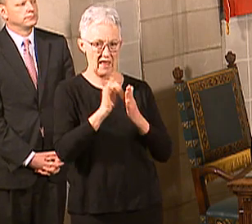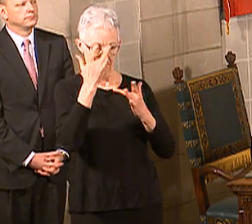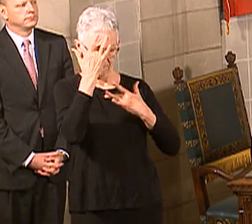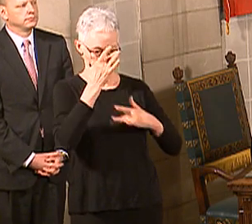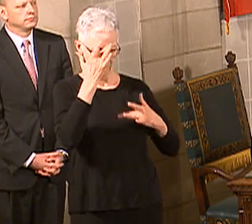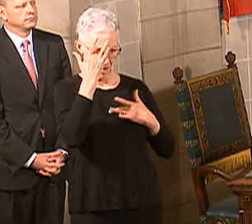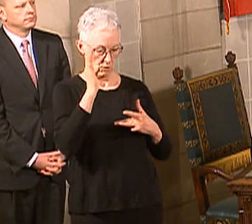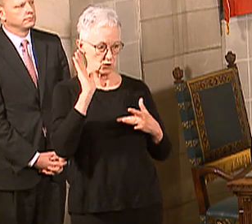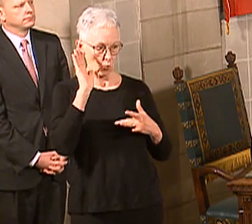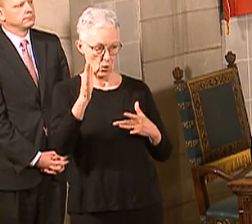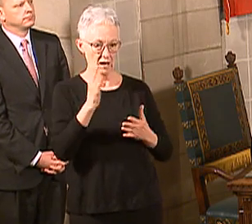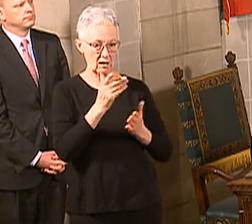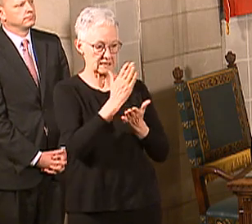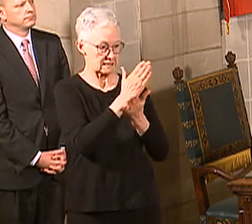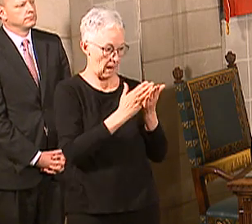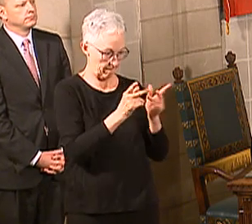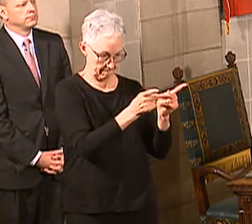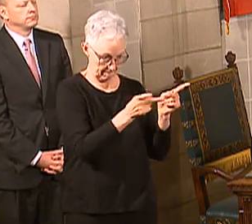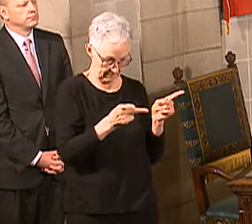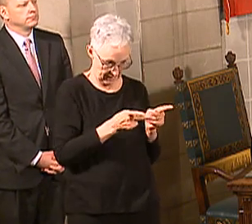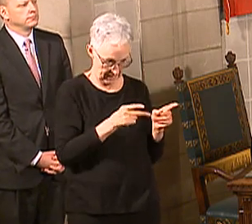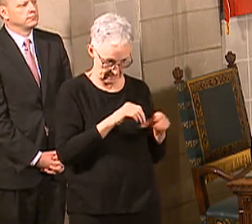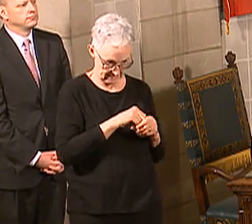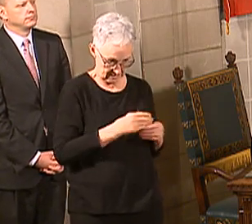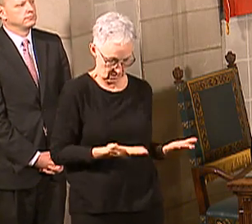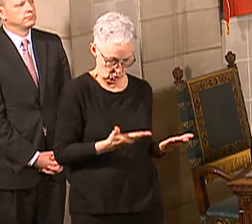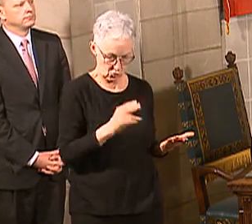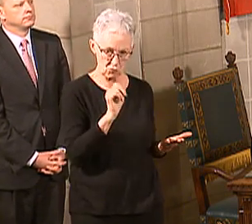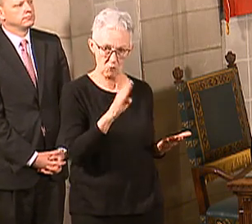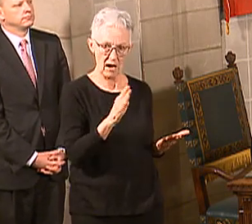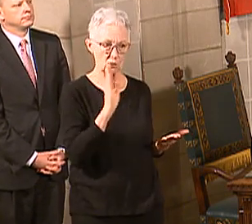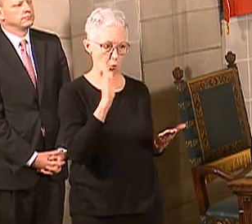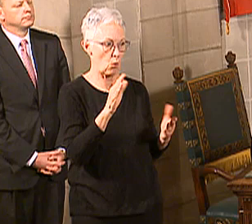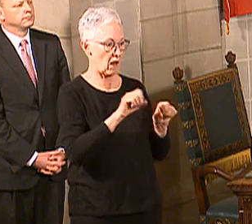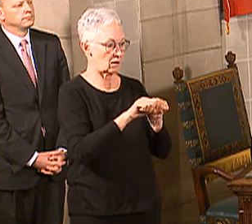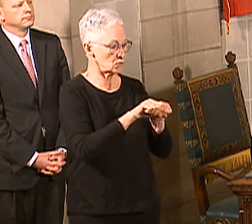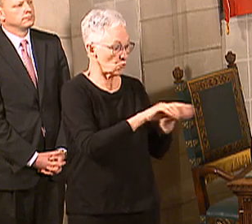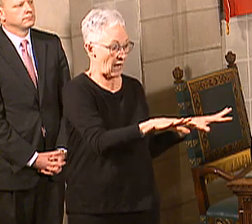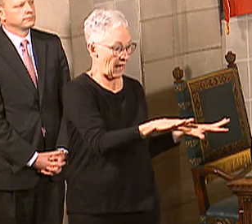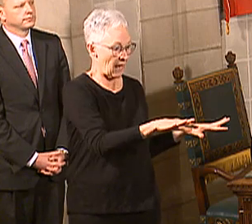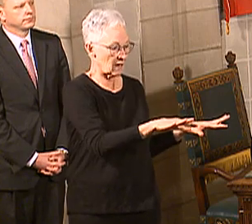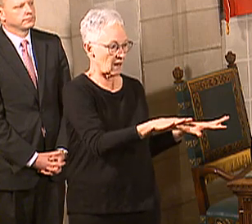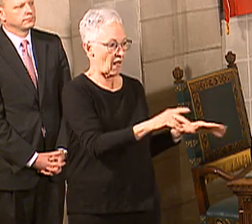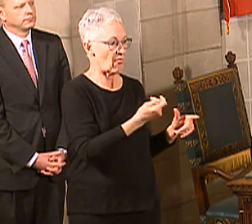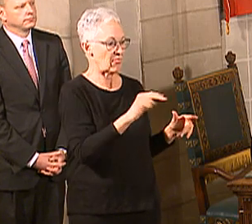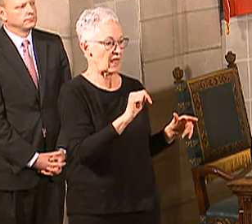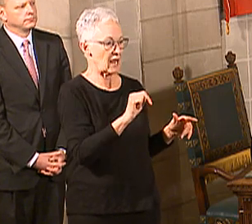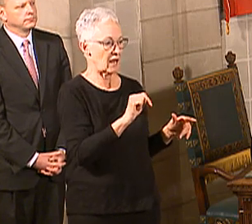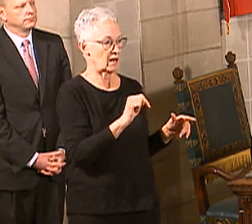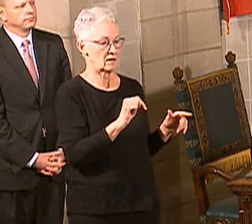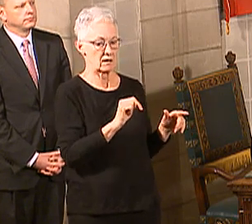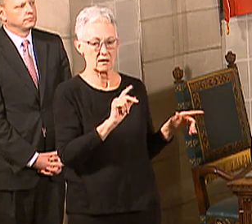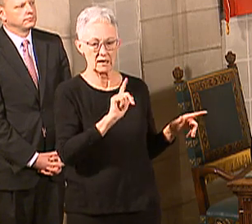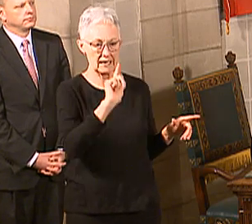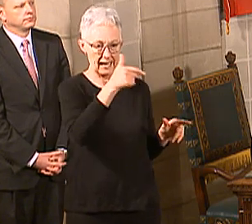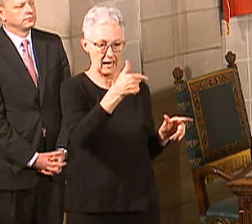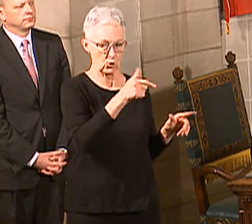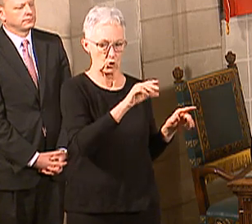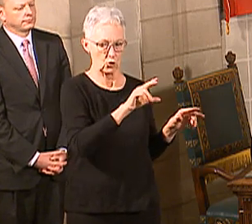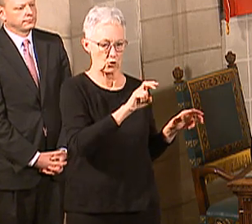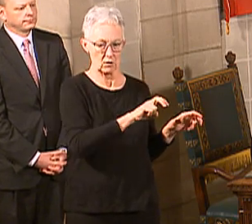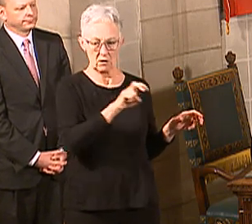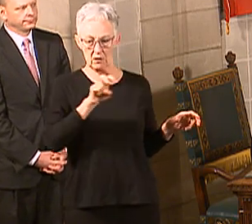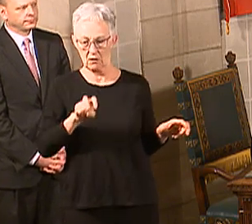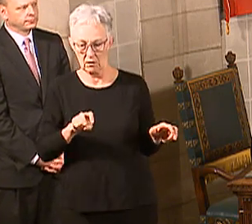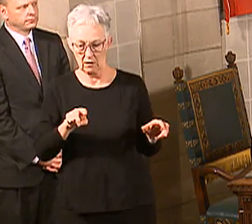be in some places sooner and other places later. And that's what our plan really recognizes, that what we're